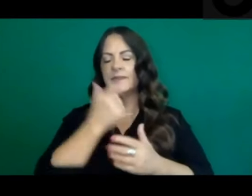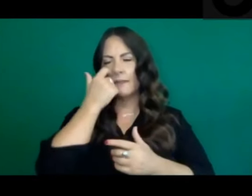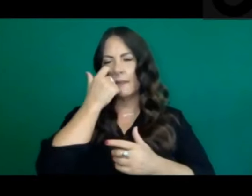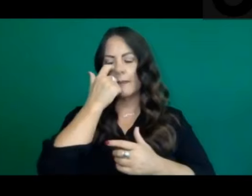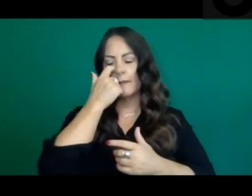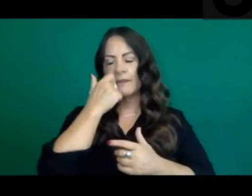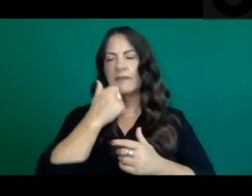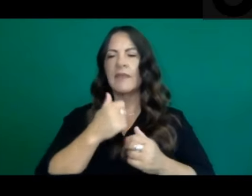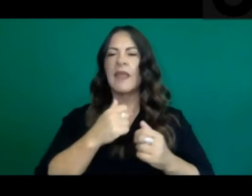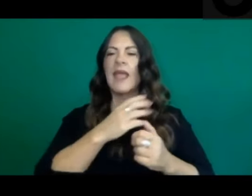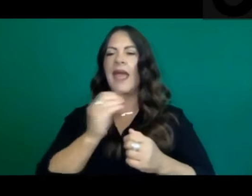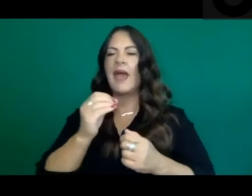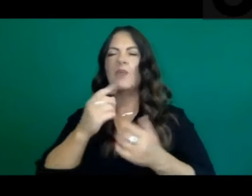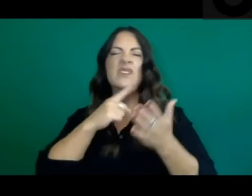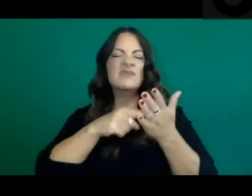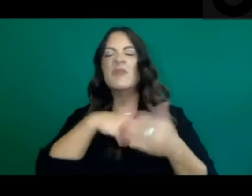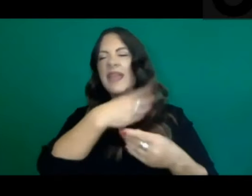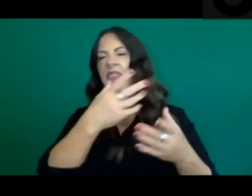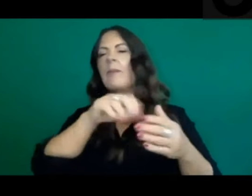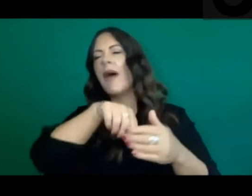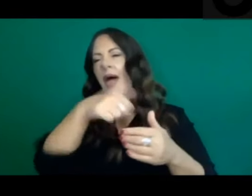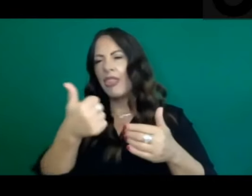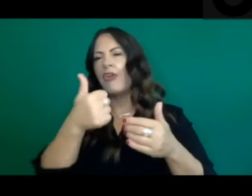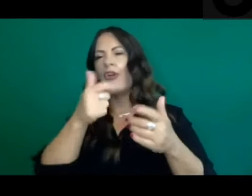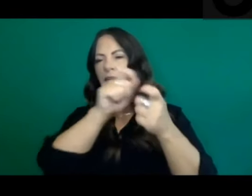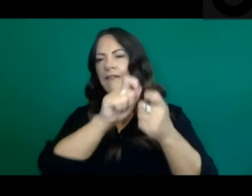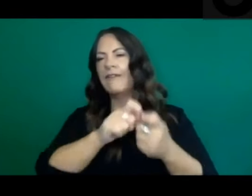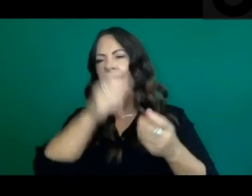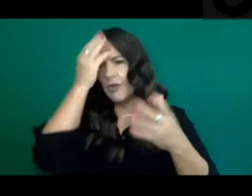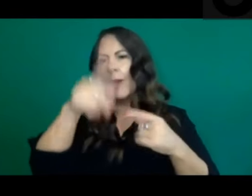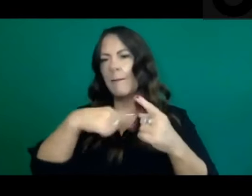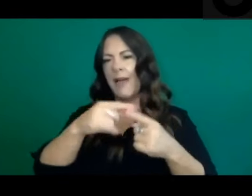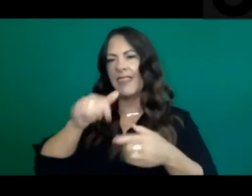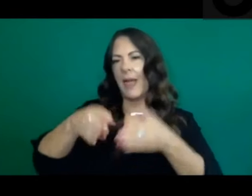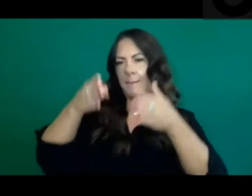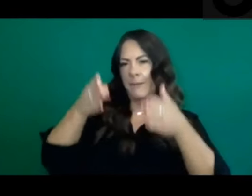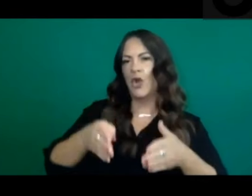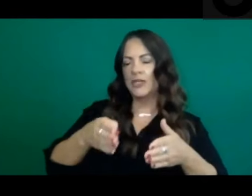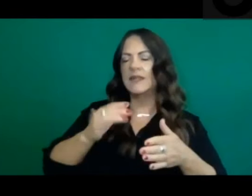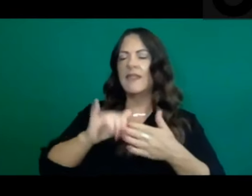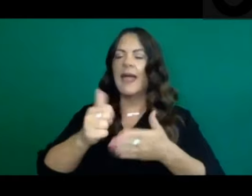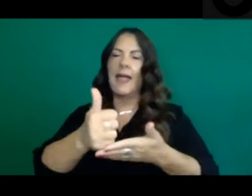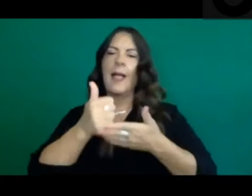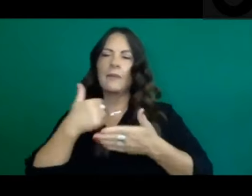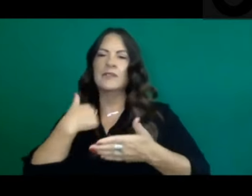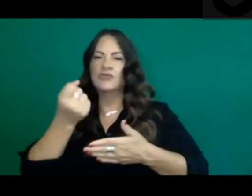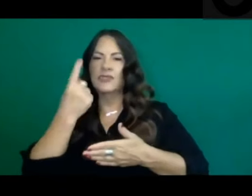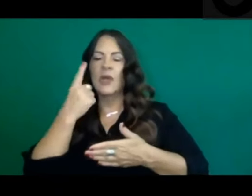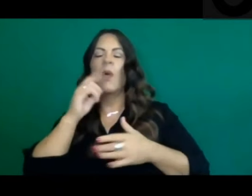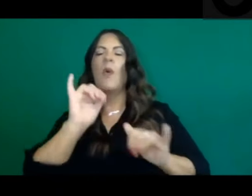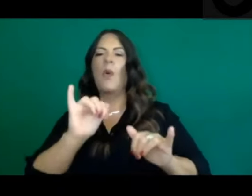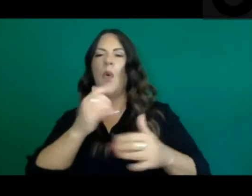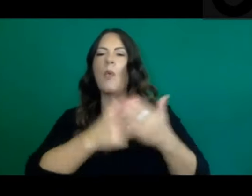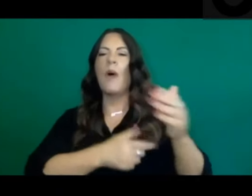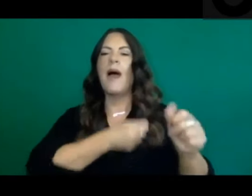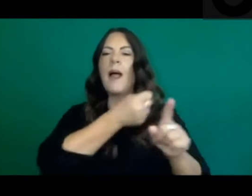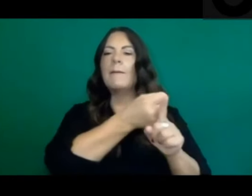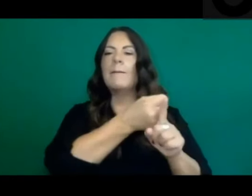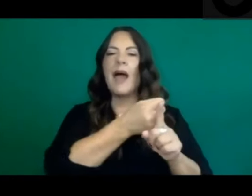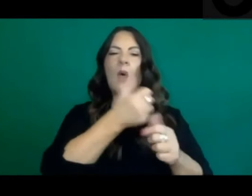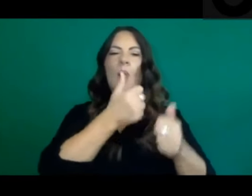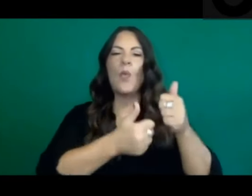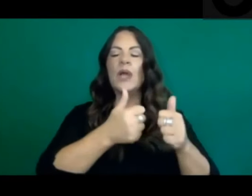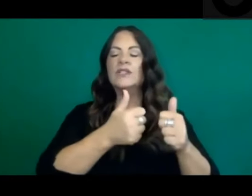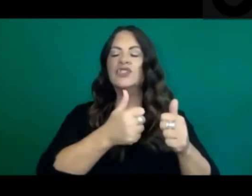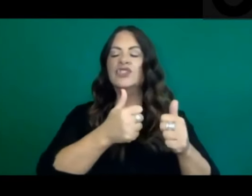additional demographic and other information that helps us understand the impact on different groups across